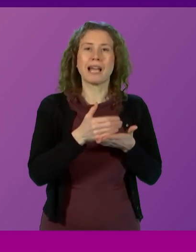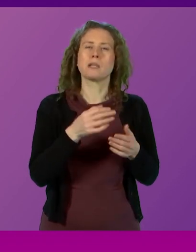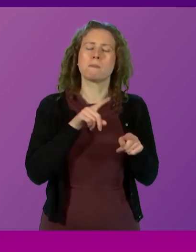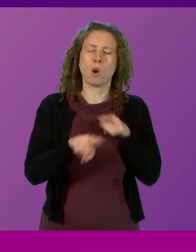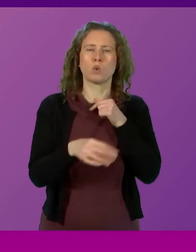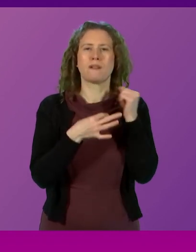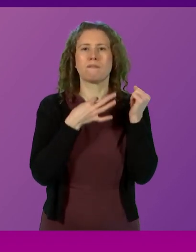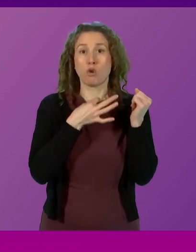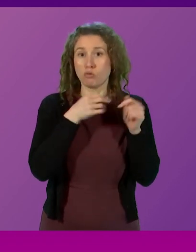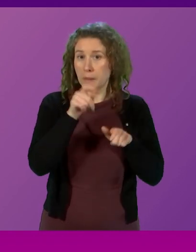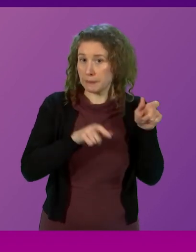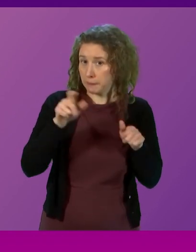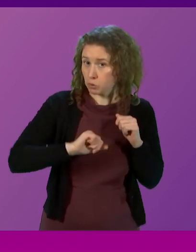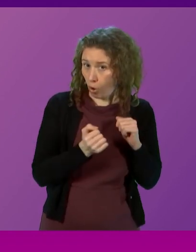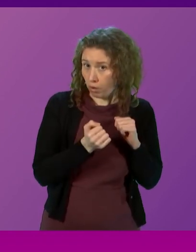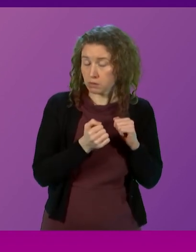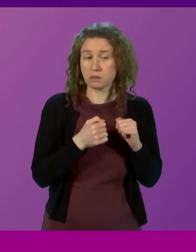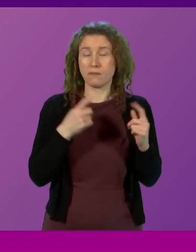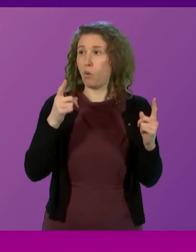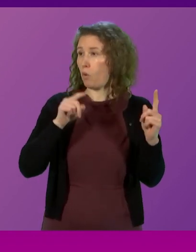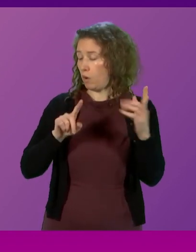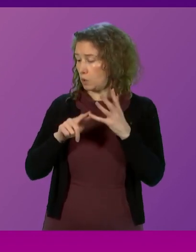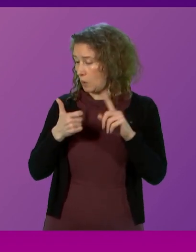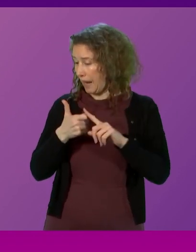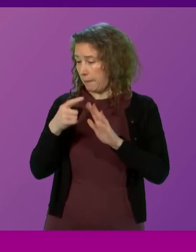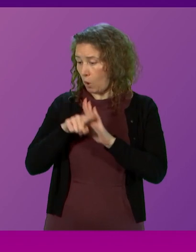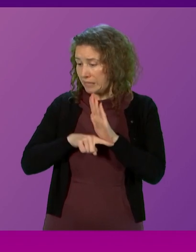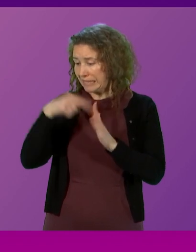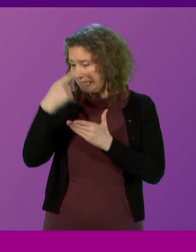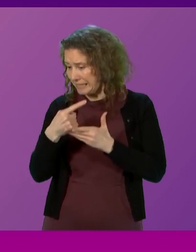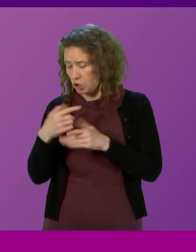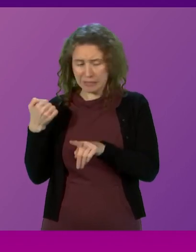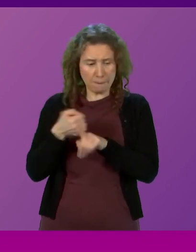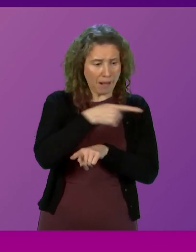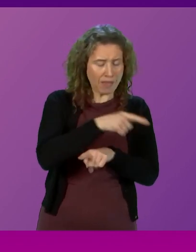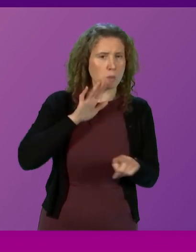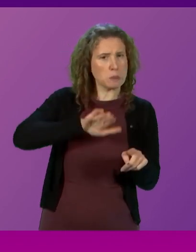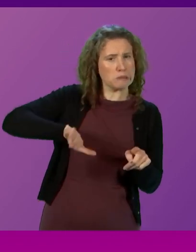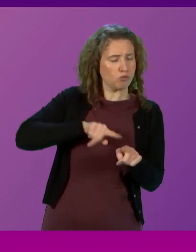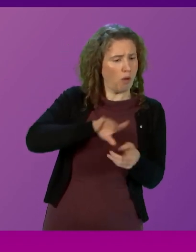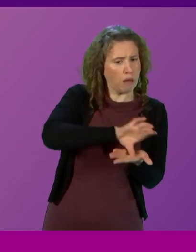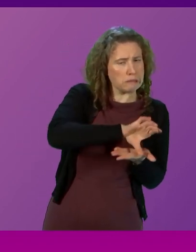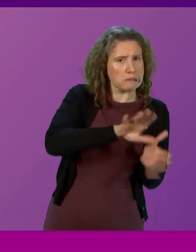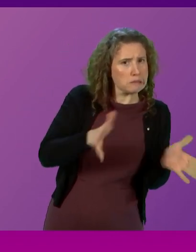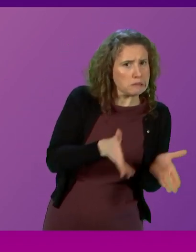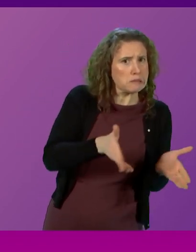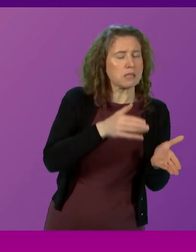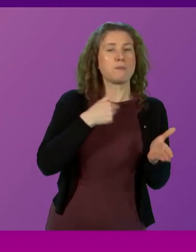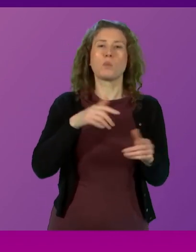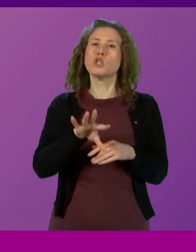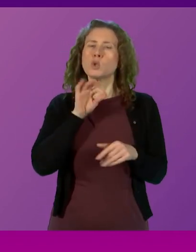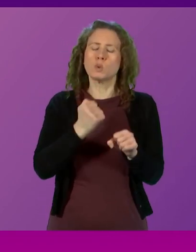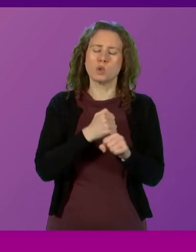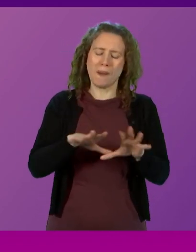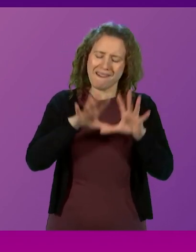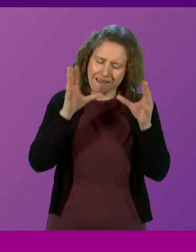people of Scotland from the impact of decisions and policies made by the United Kingdom Government. We choose to do